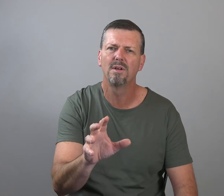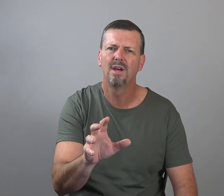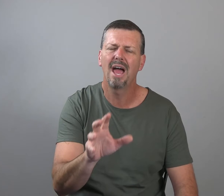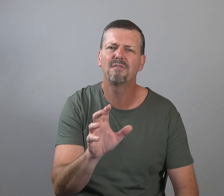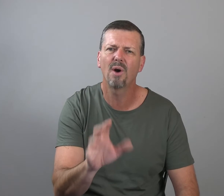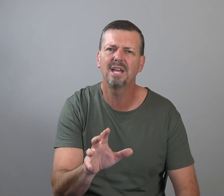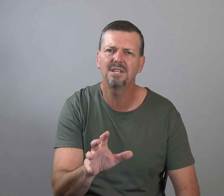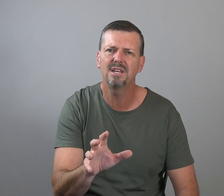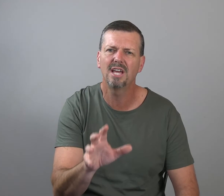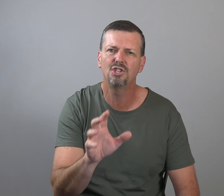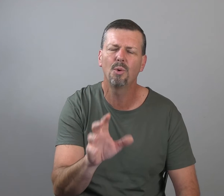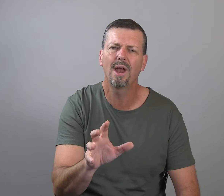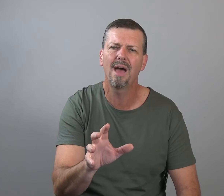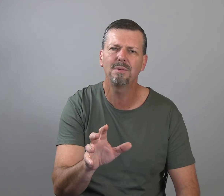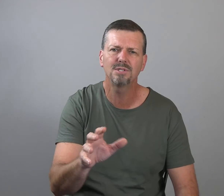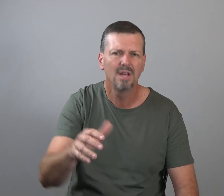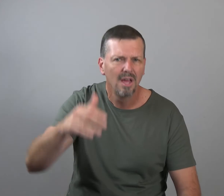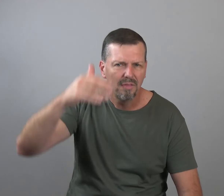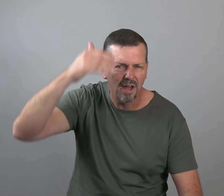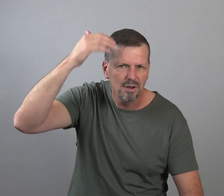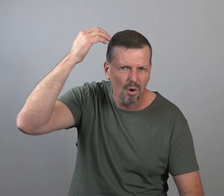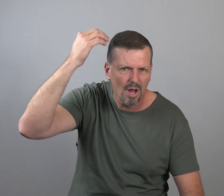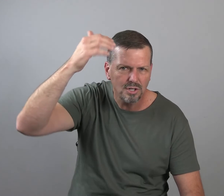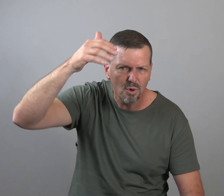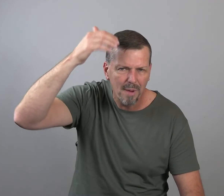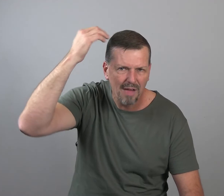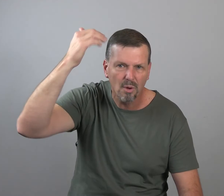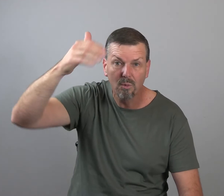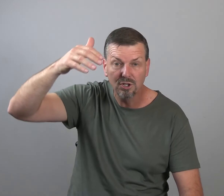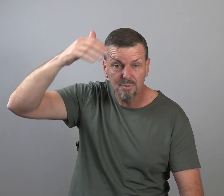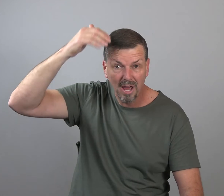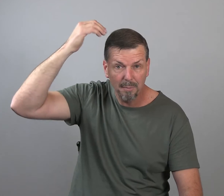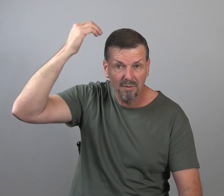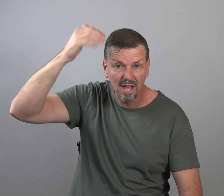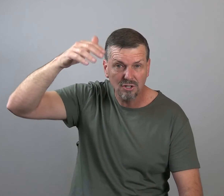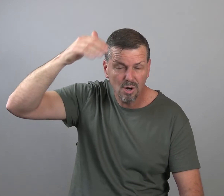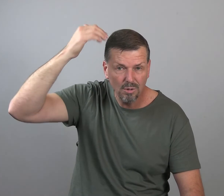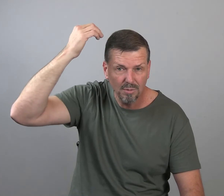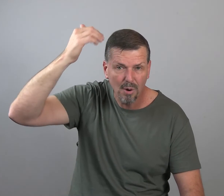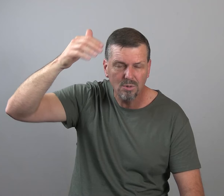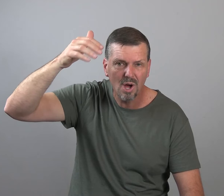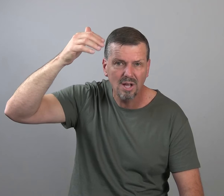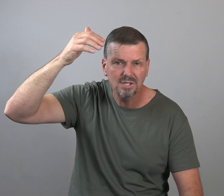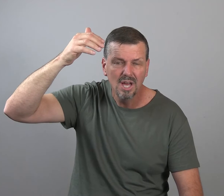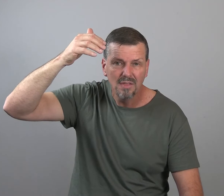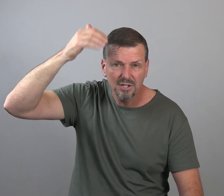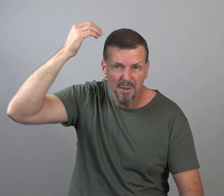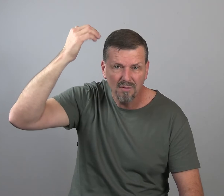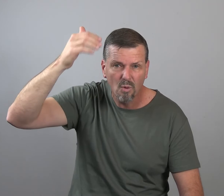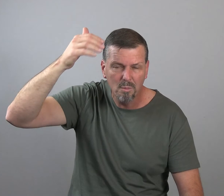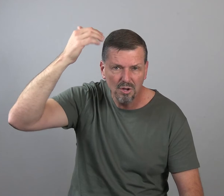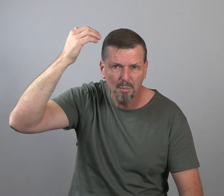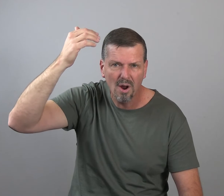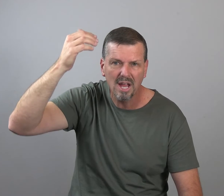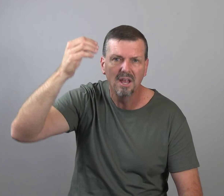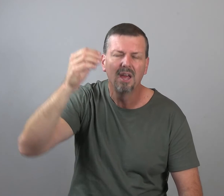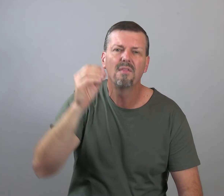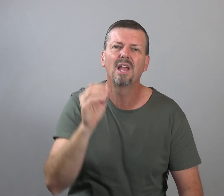after 18 days, you know what happens? That neurological pathway, which is made up of electrodes and protons that's being formed in your brain. They